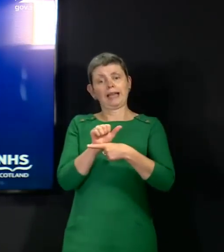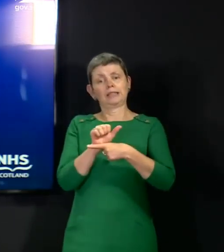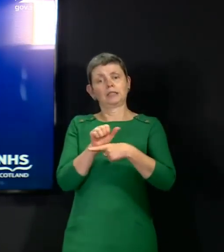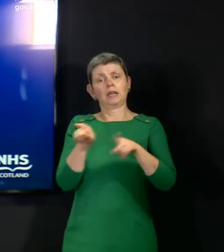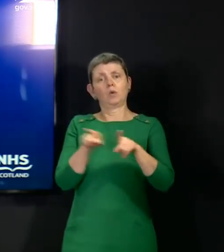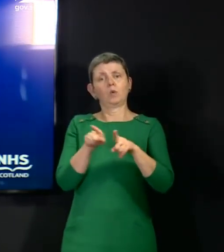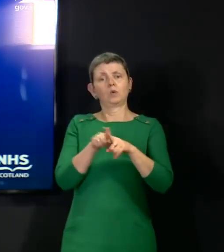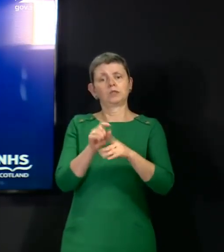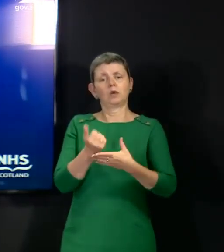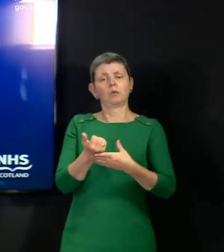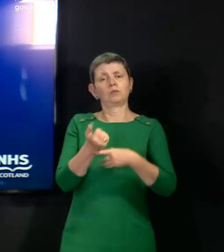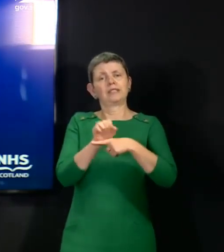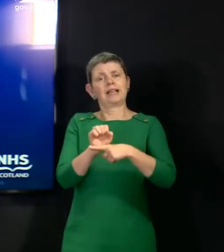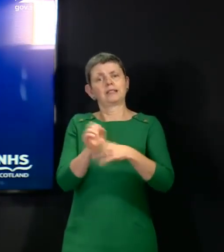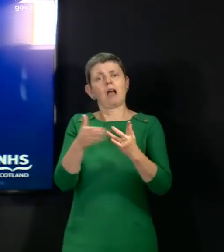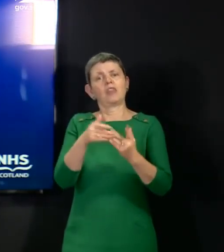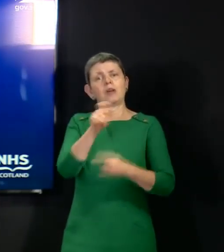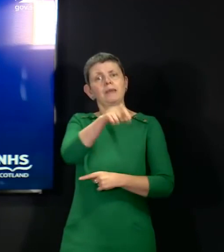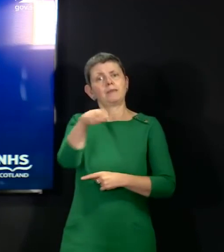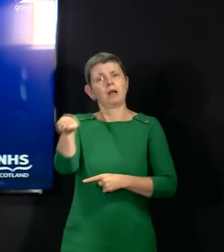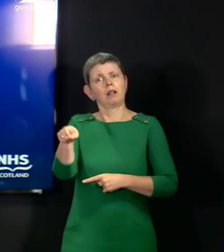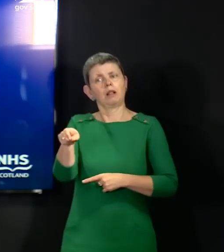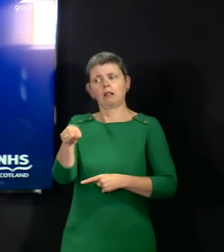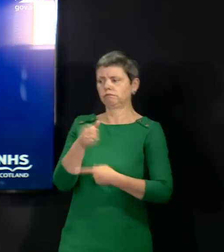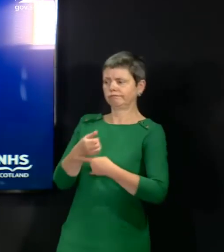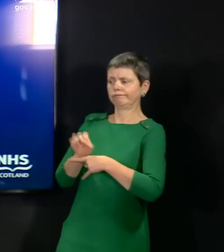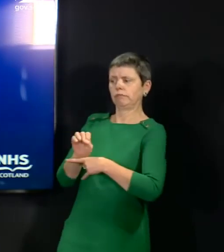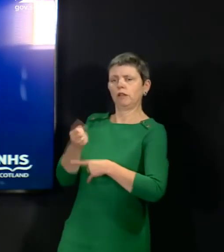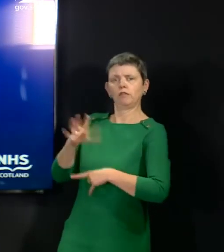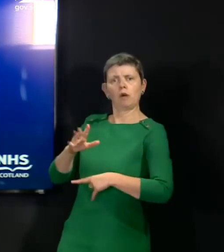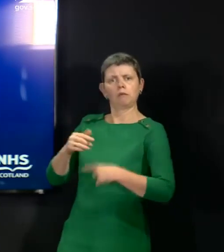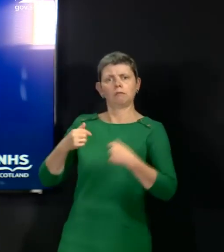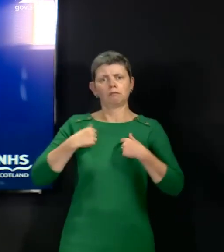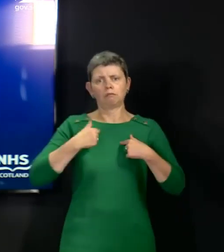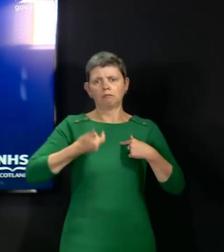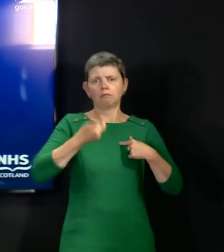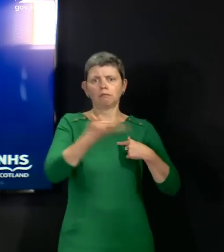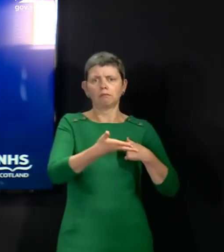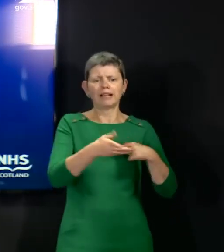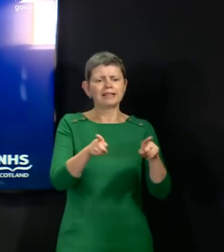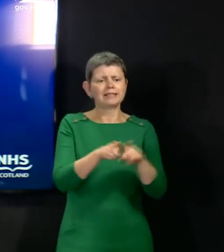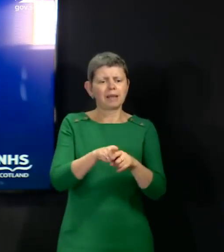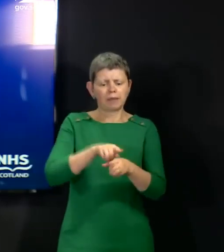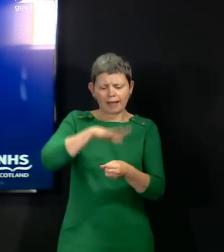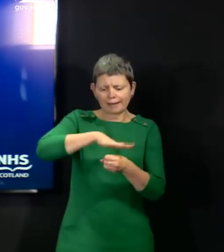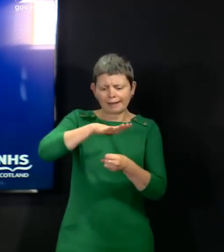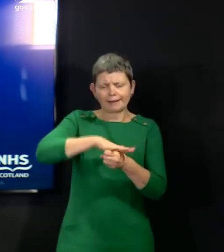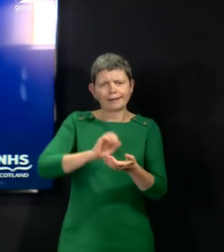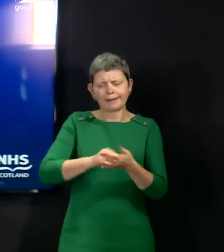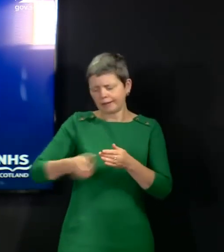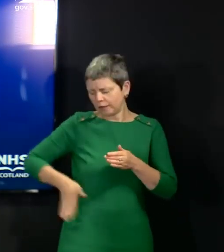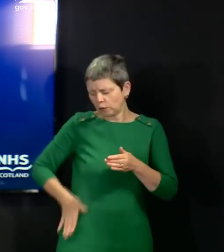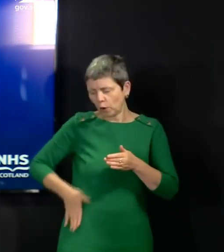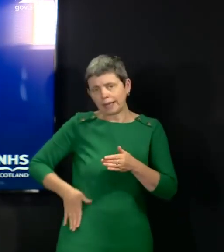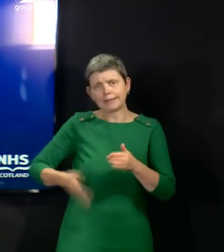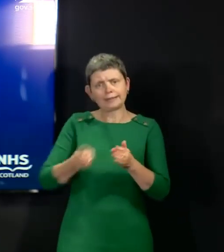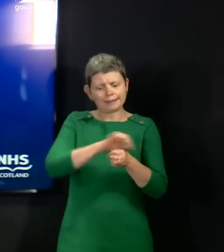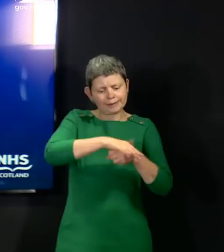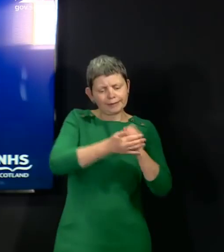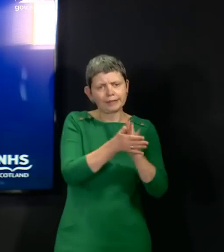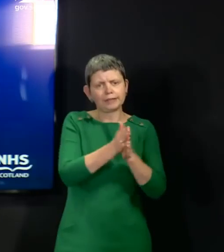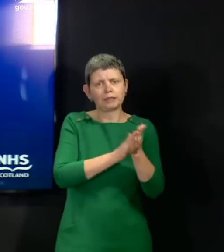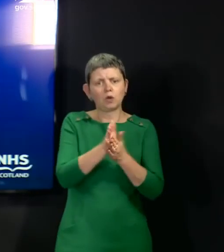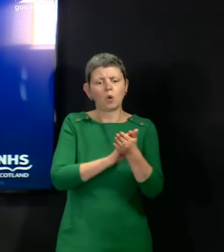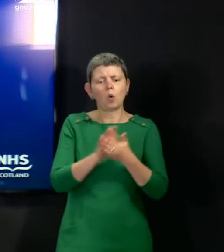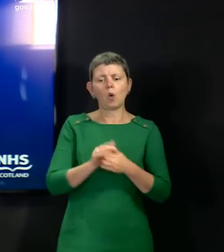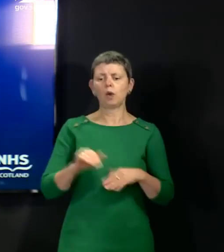them so it's simply another layer like carrying hand sanitiser in your pocket or making sure you don't touch surfaces as much and